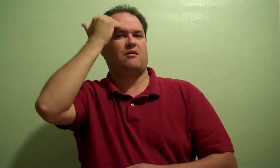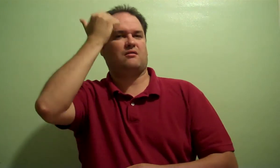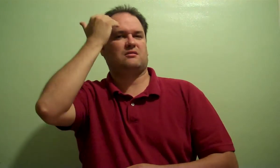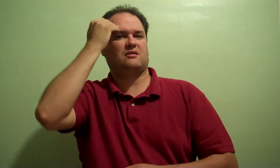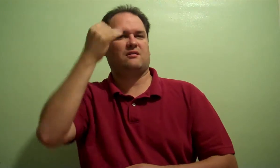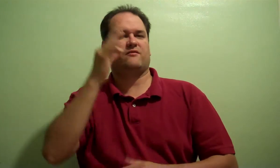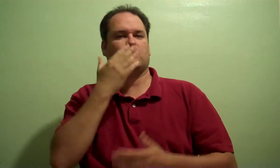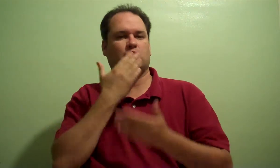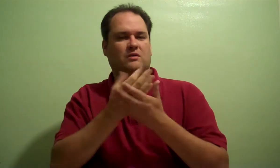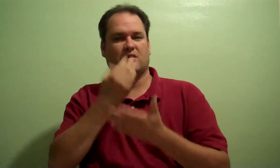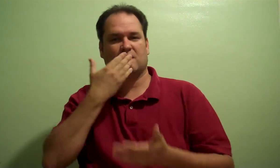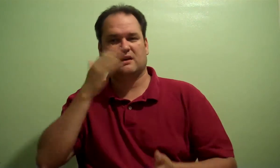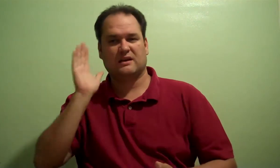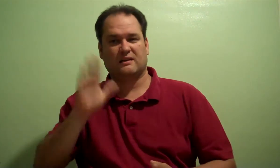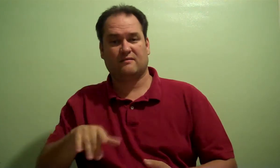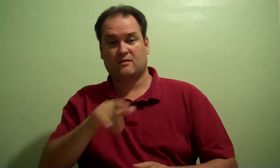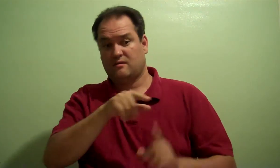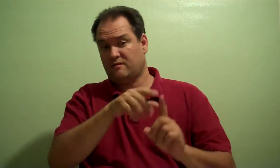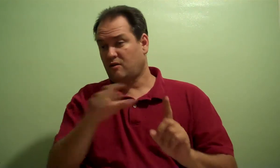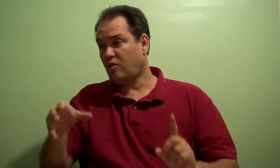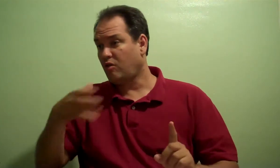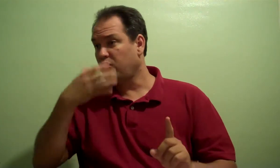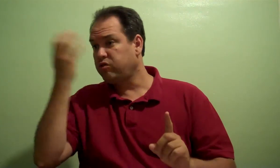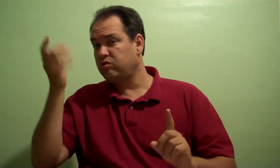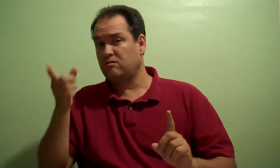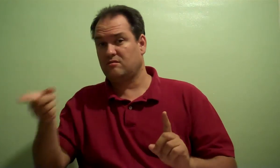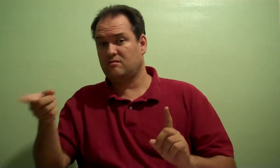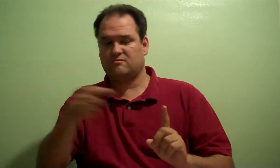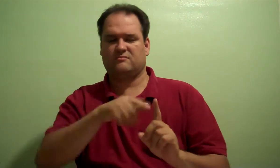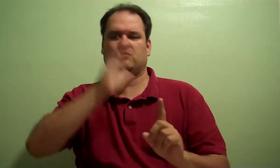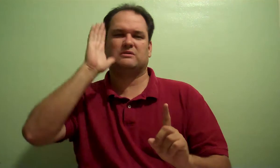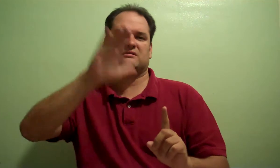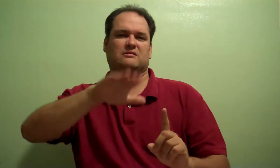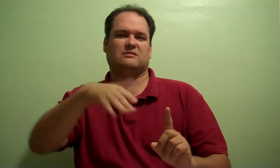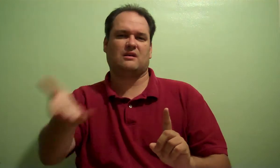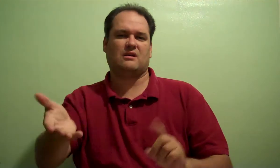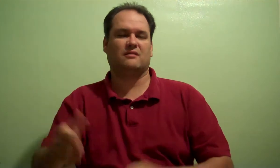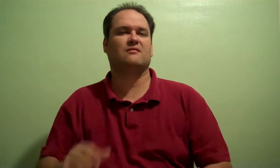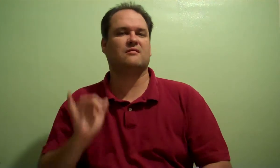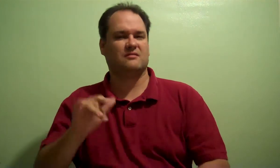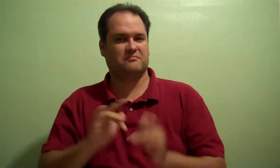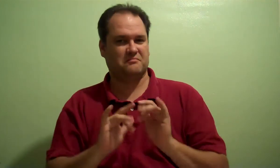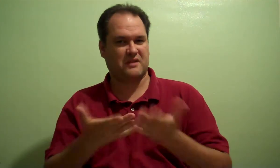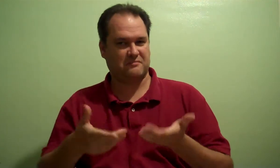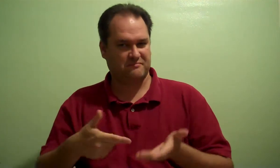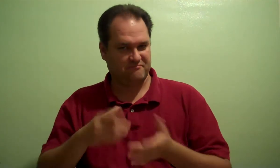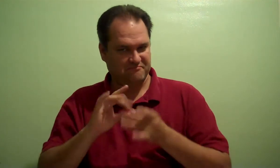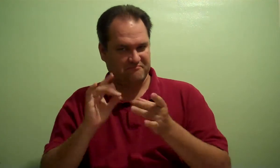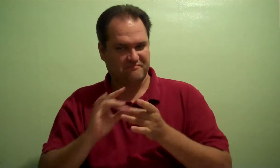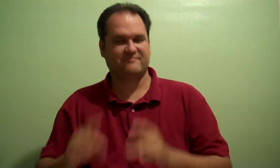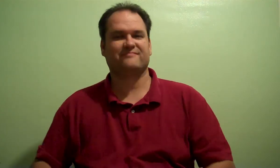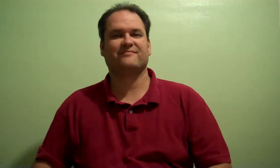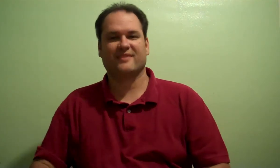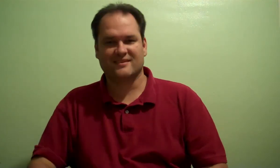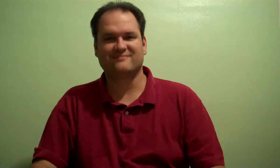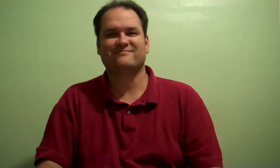What happens if somebody takes out your heart? What happens if somebody takes out your heart?